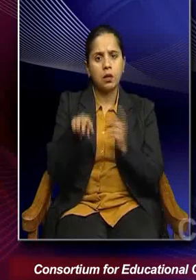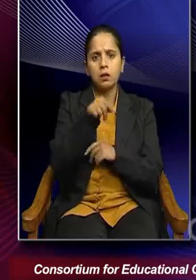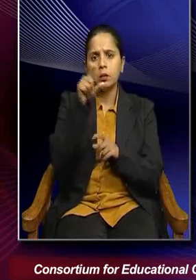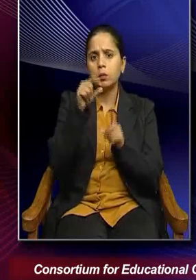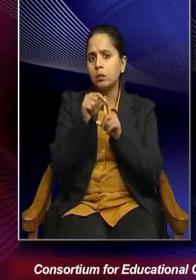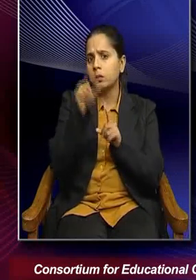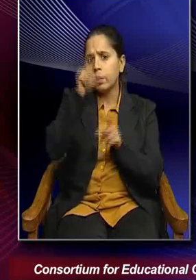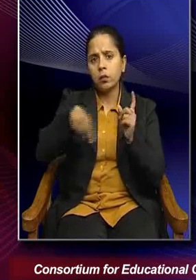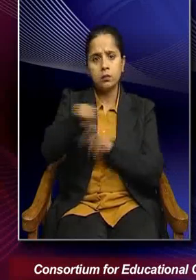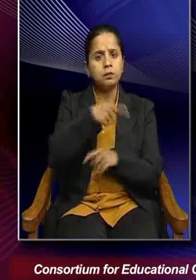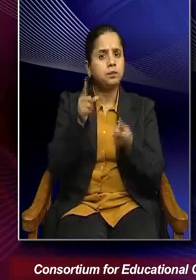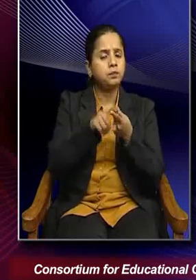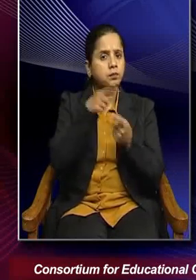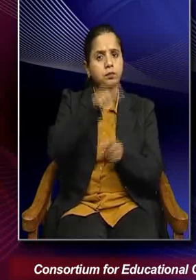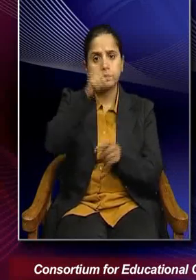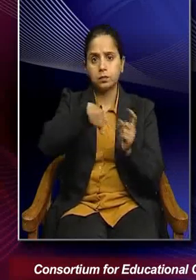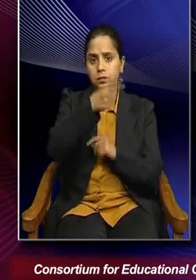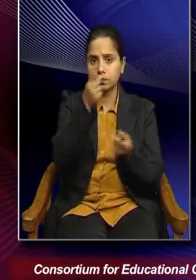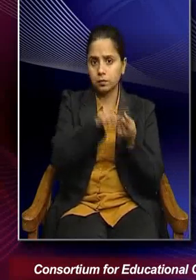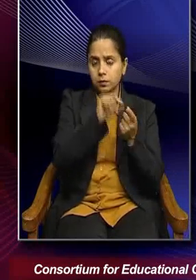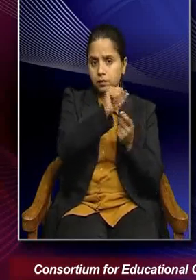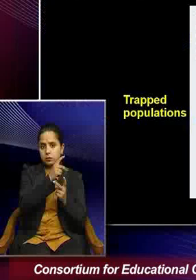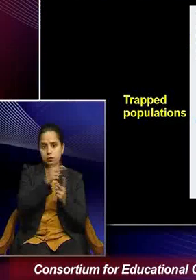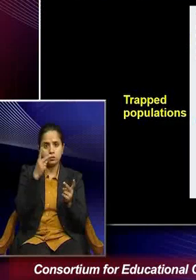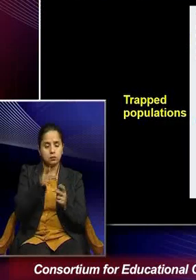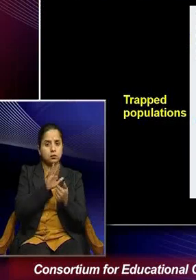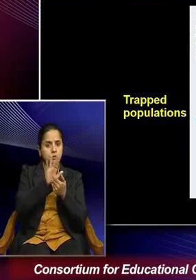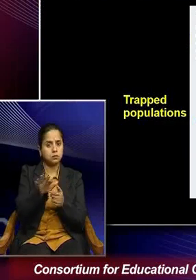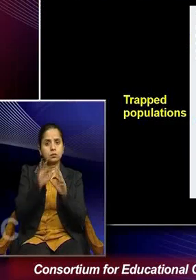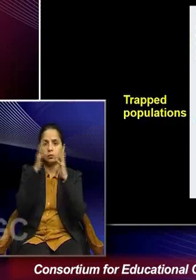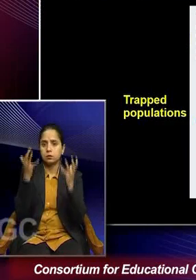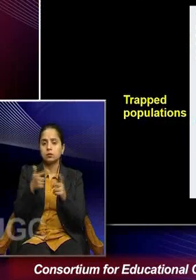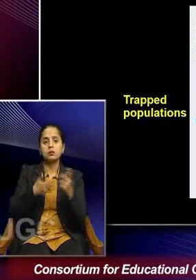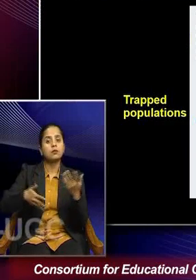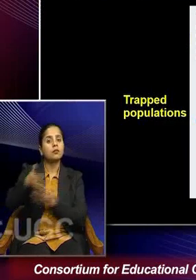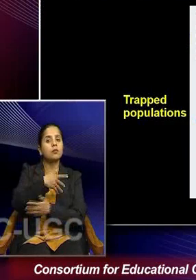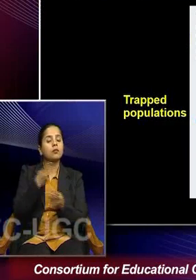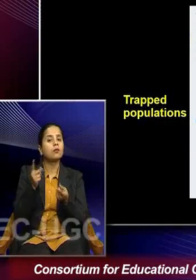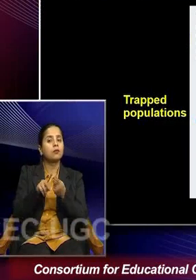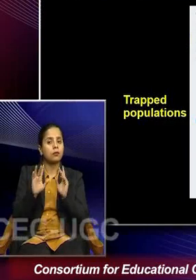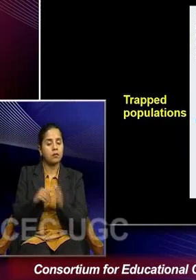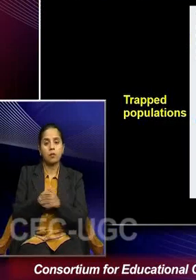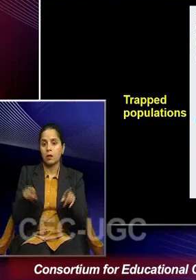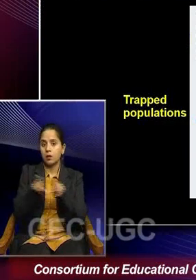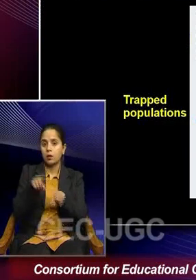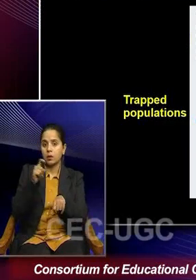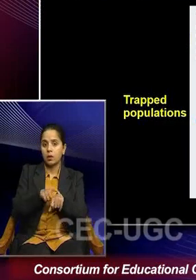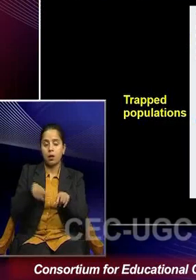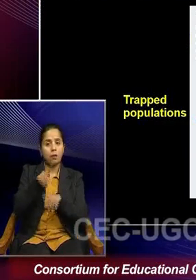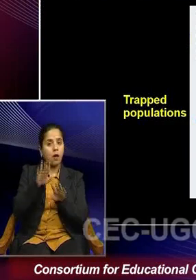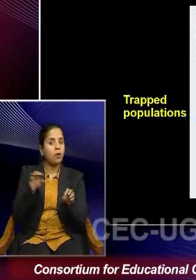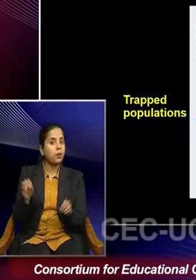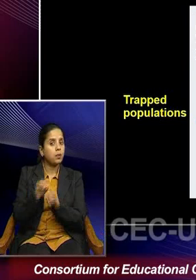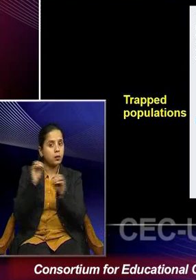segment of population that disproportionately is exposed to global environmental crisis. At the same time, they do not have,